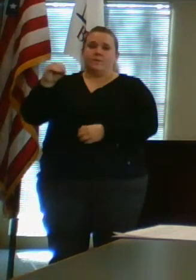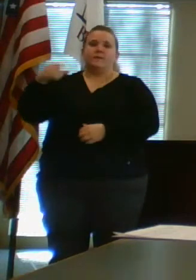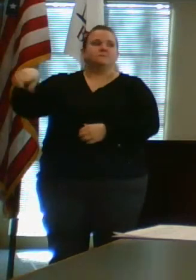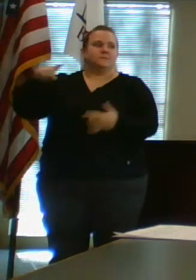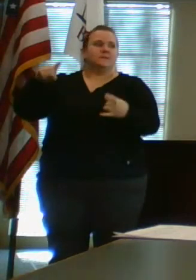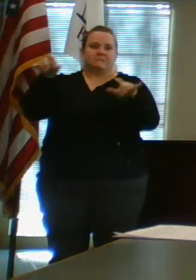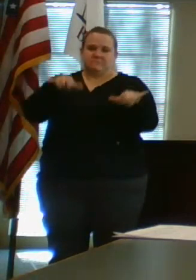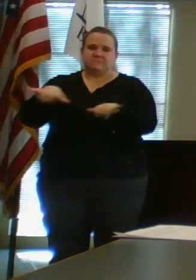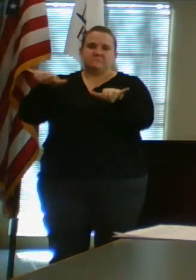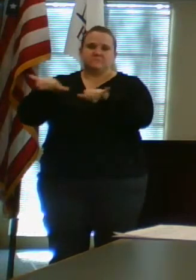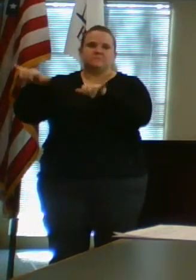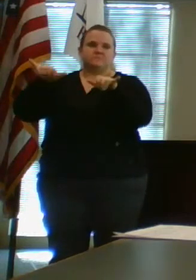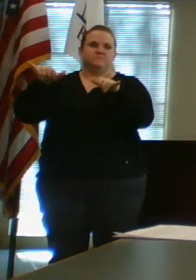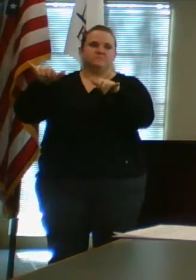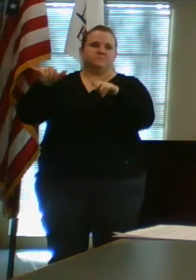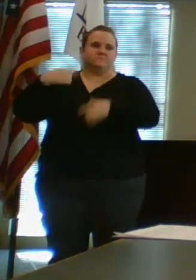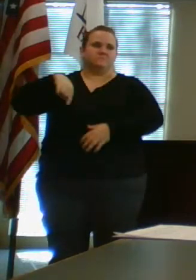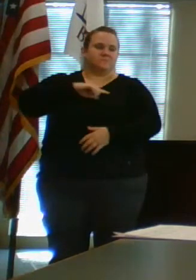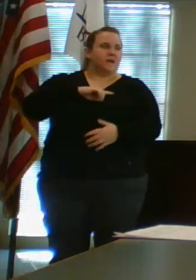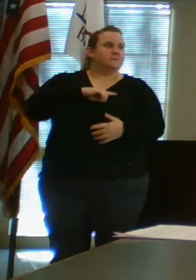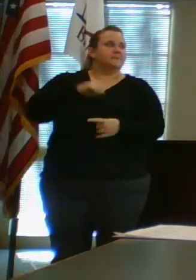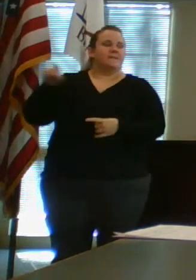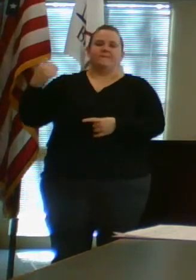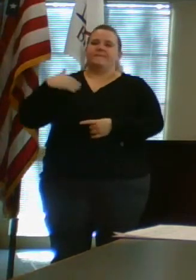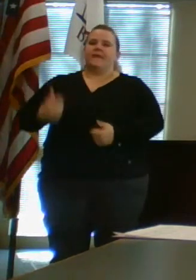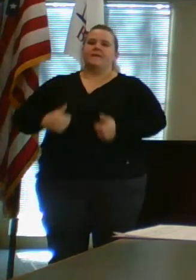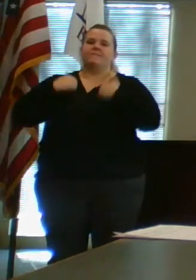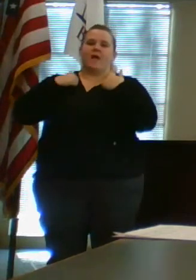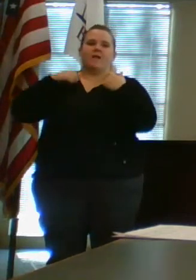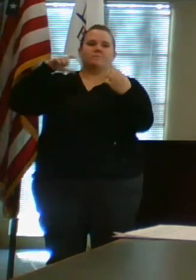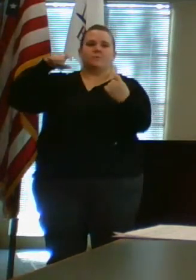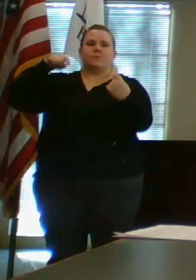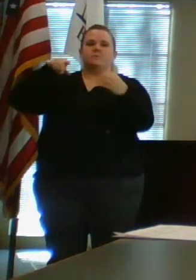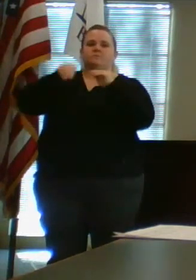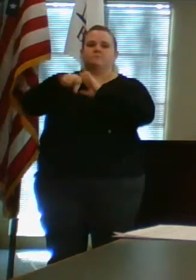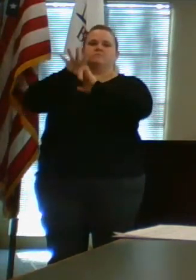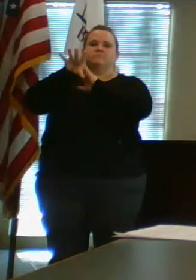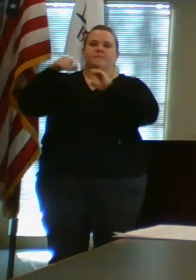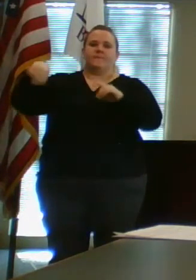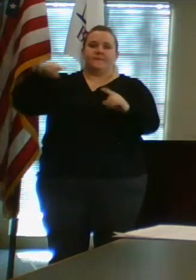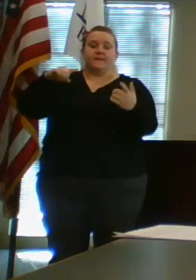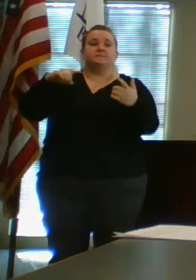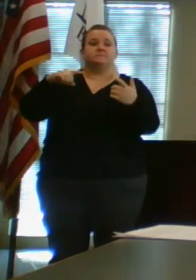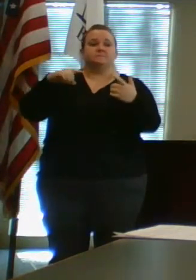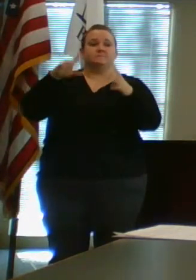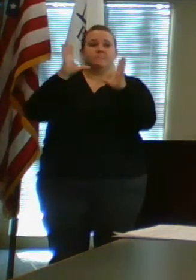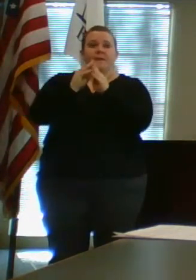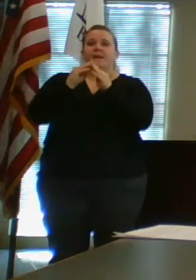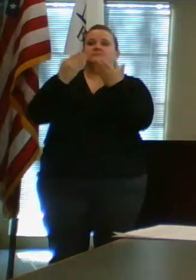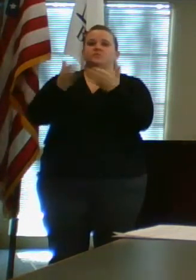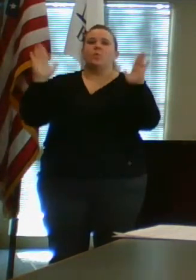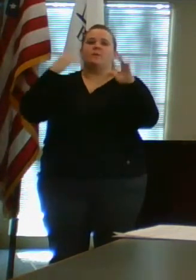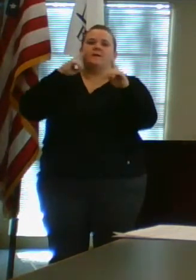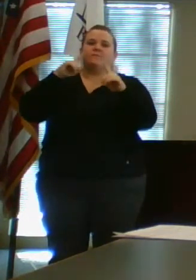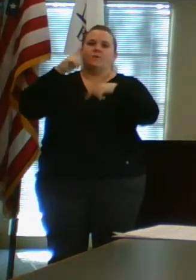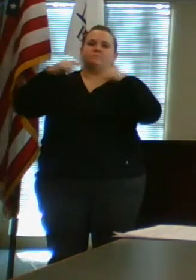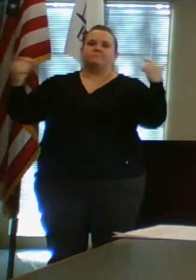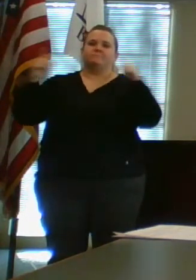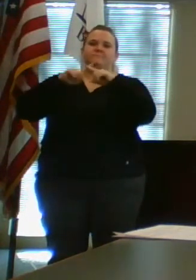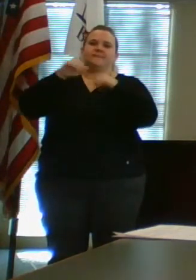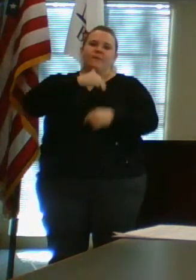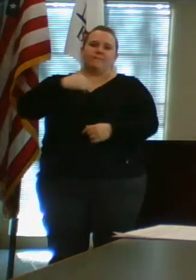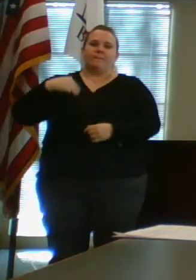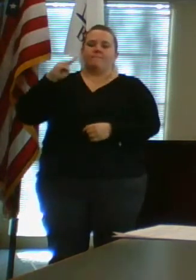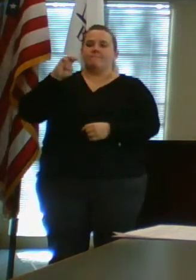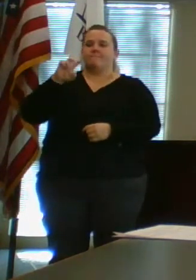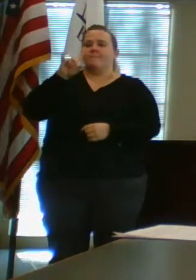have done in that they have live-streamed this meeting and also opened it up to various members of the media. We